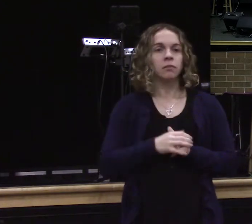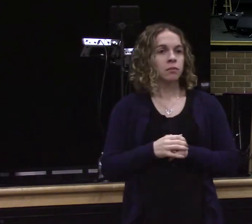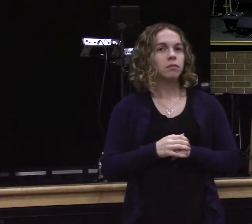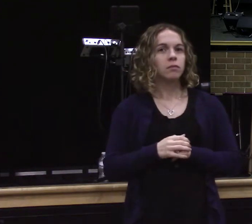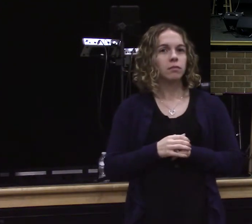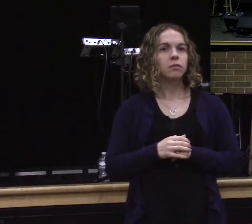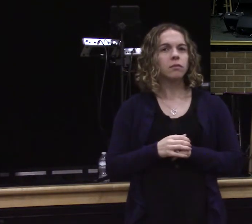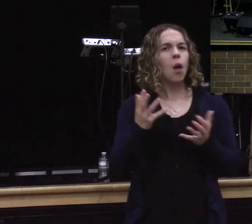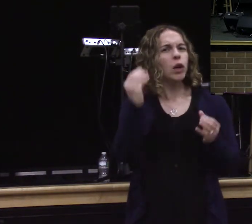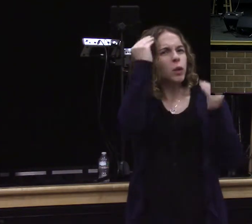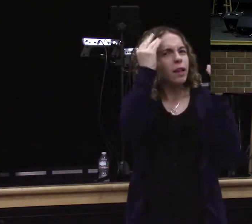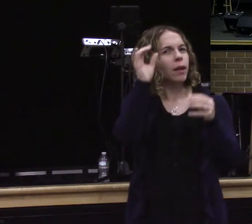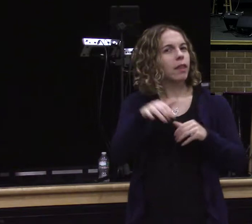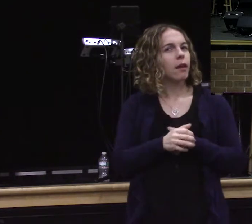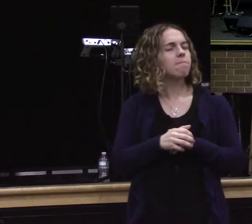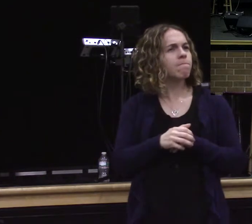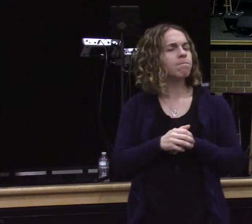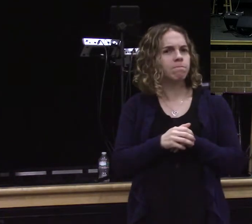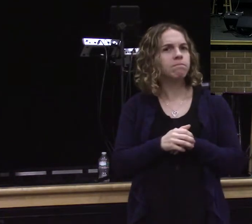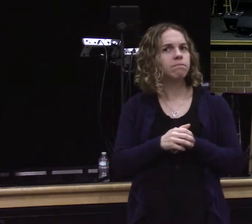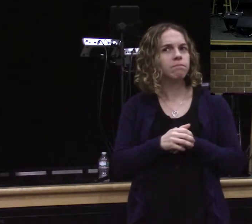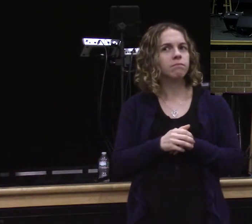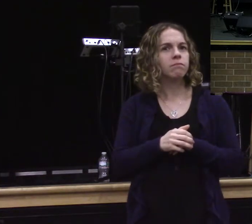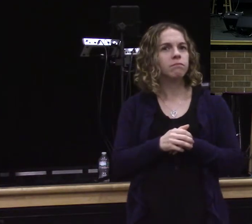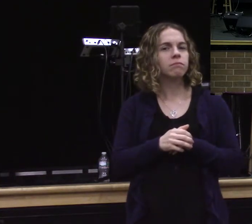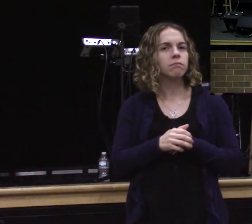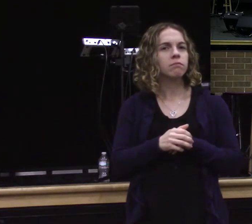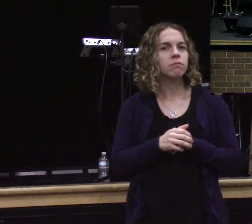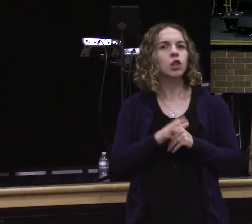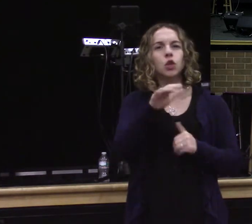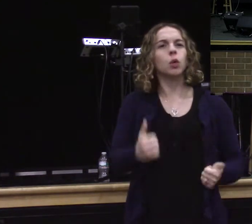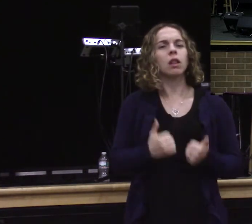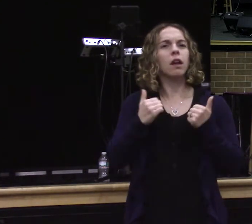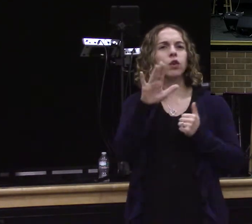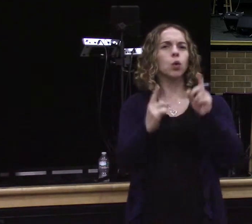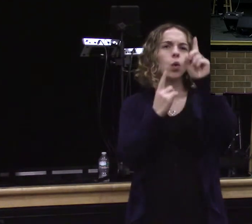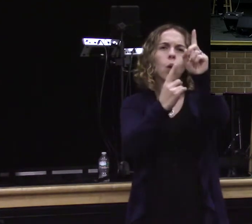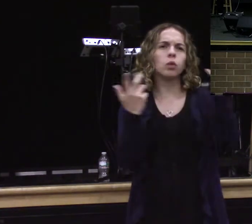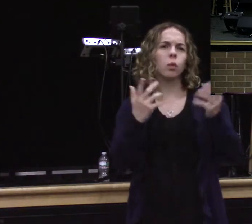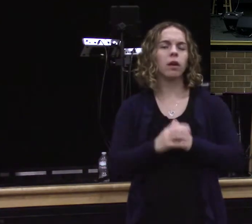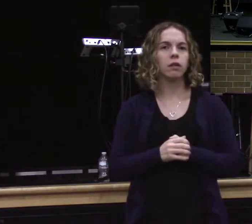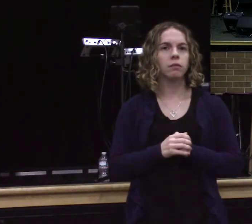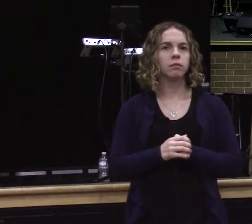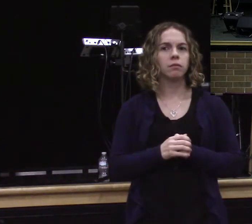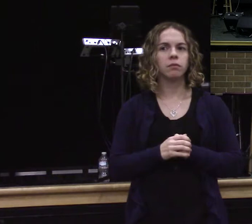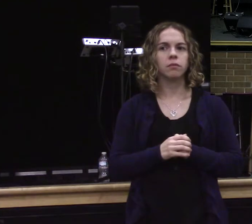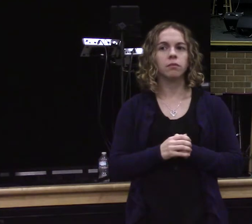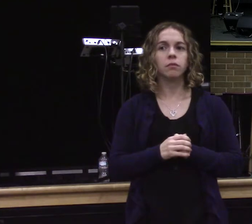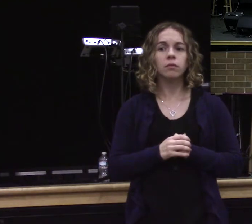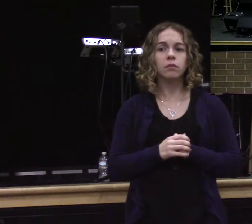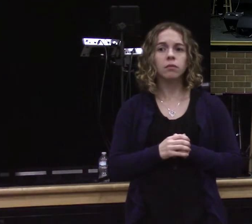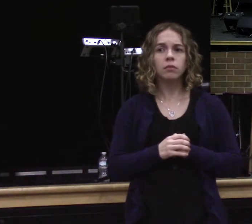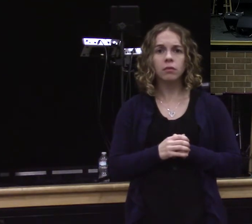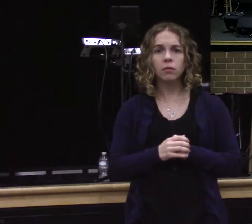Just let that sink in. That's the culmination of history. What are you working for in your life? What are you sweating